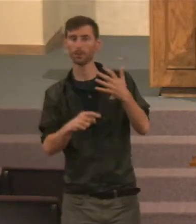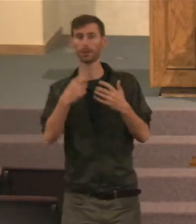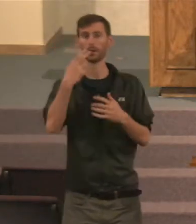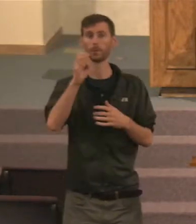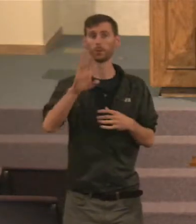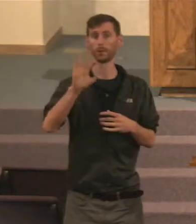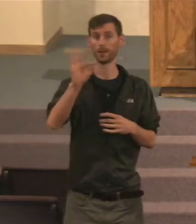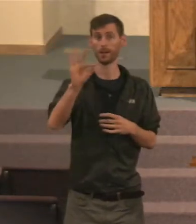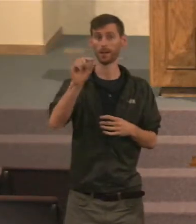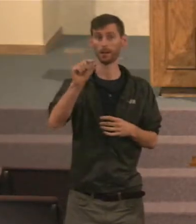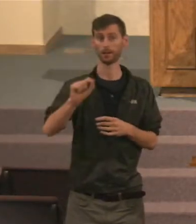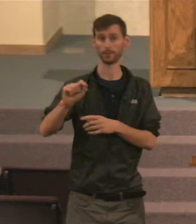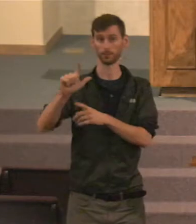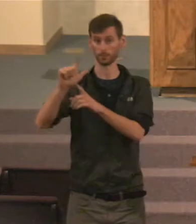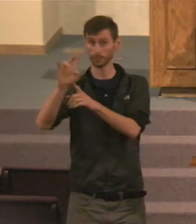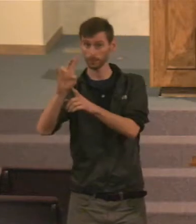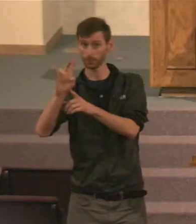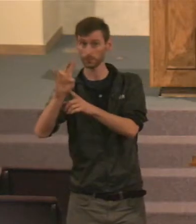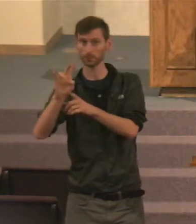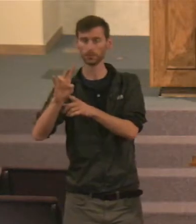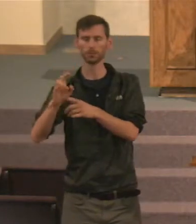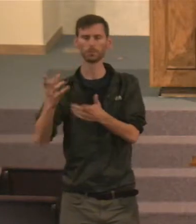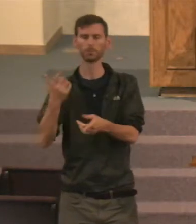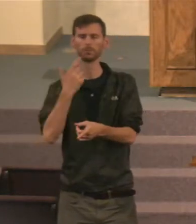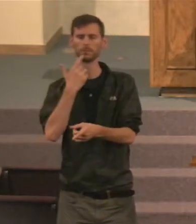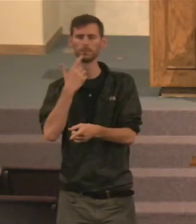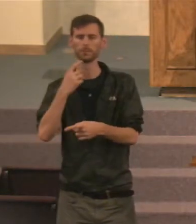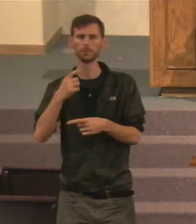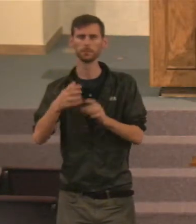27, Tells us what about judgment.